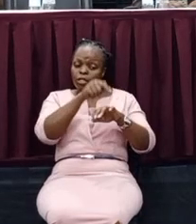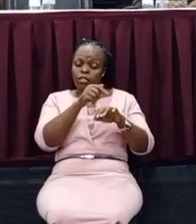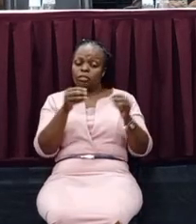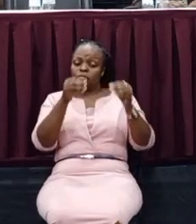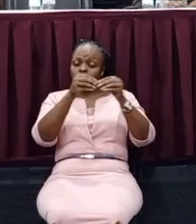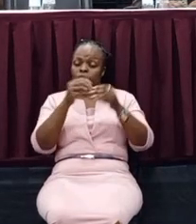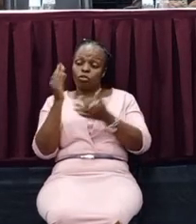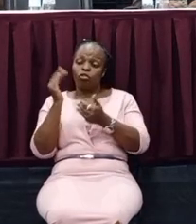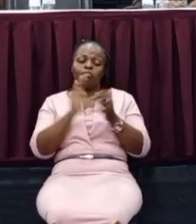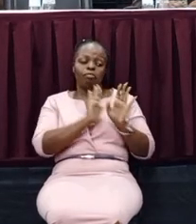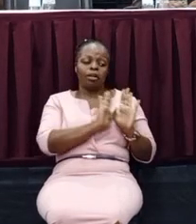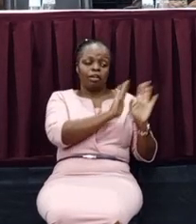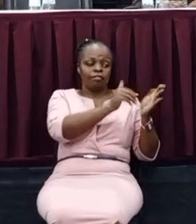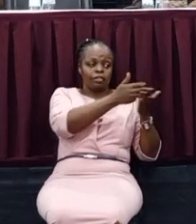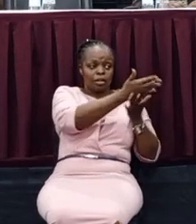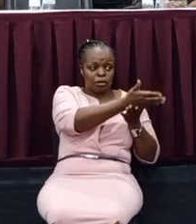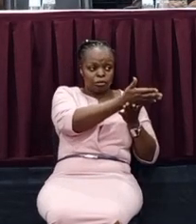you are left to the emergency room. We speak in German.